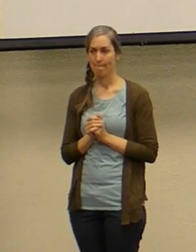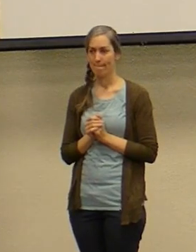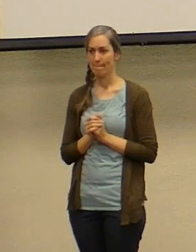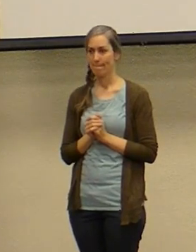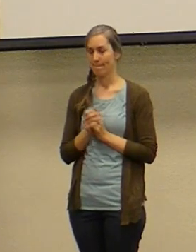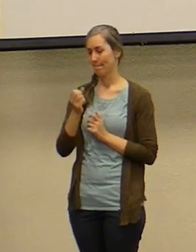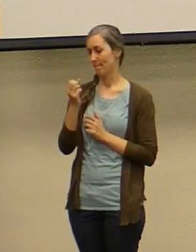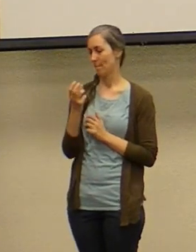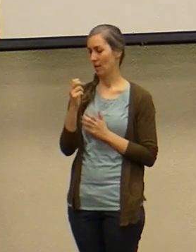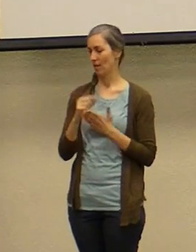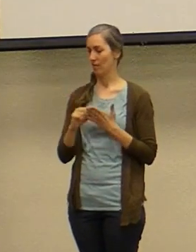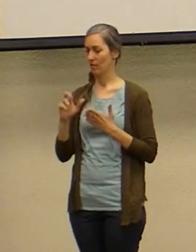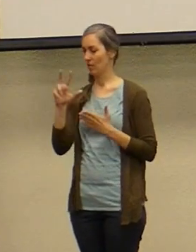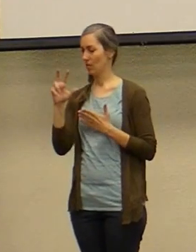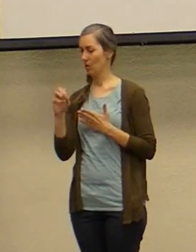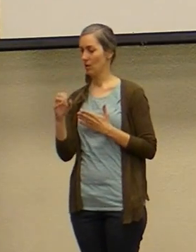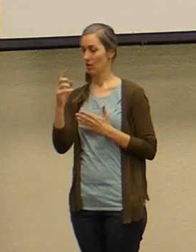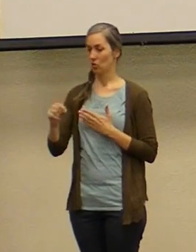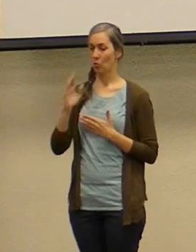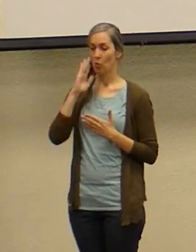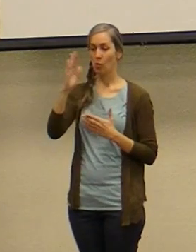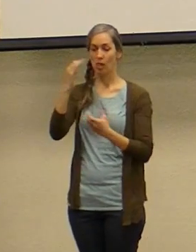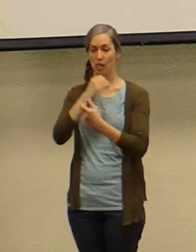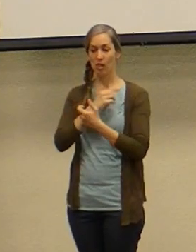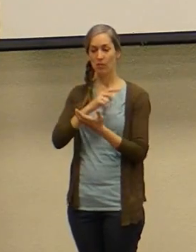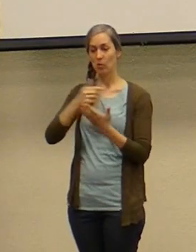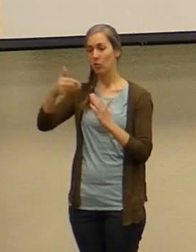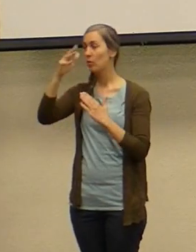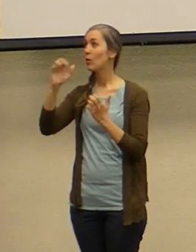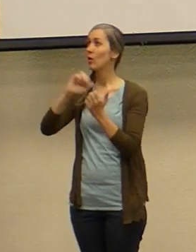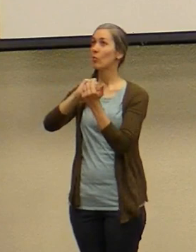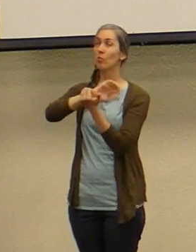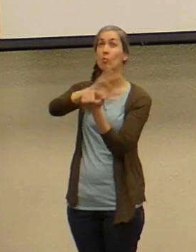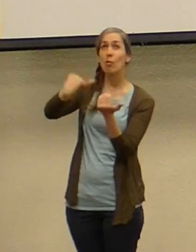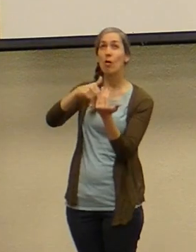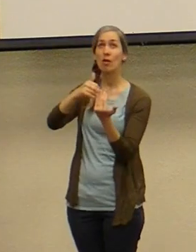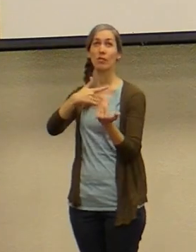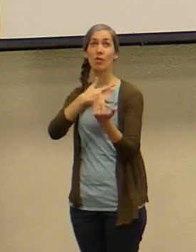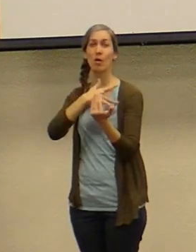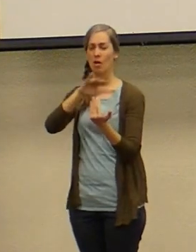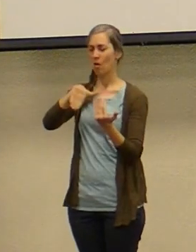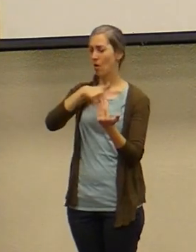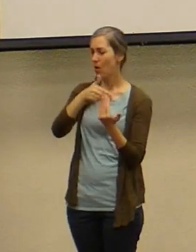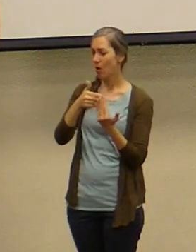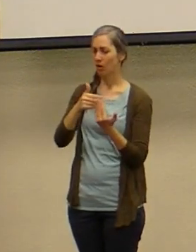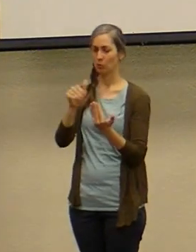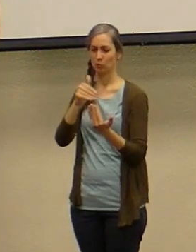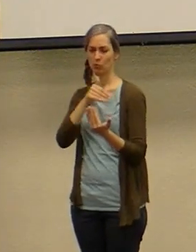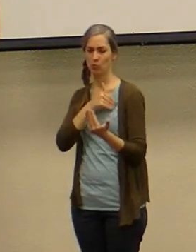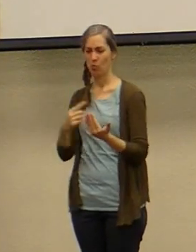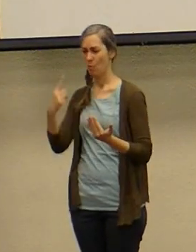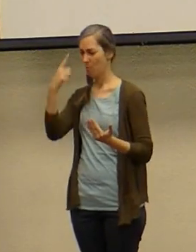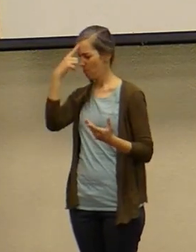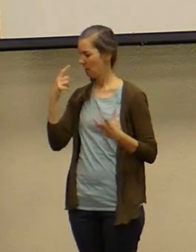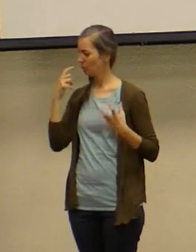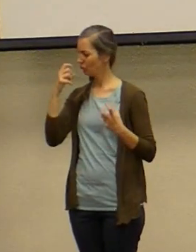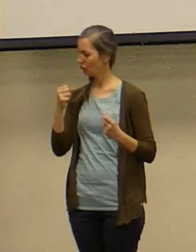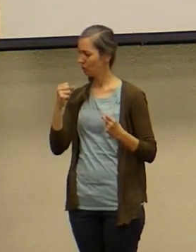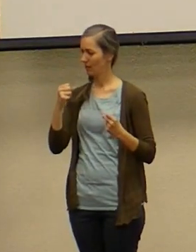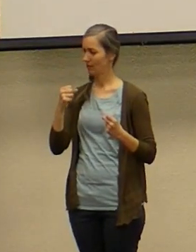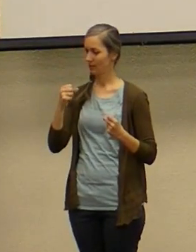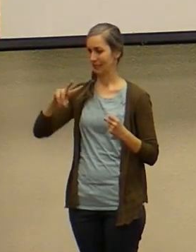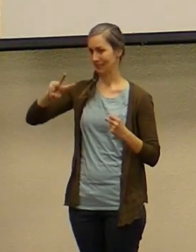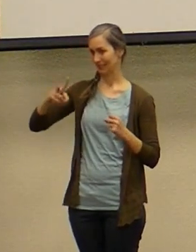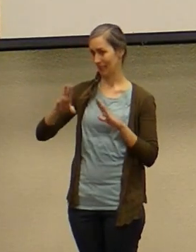12 verse 30 and you shall love the Lord your God with all your heart with all your soul with all your mind with all your strength the second